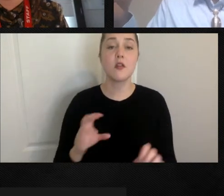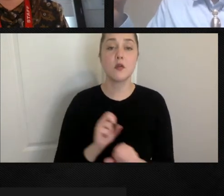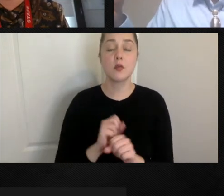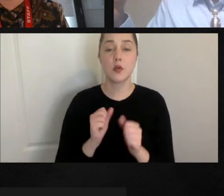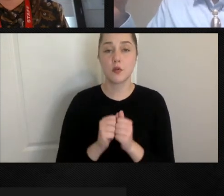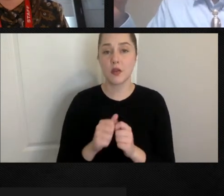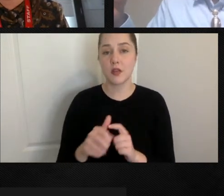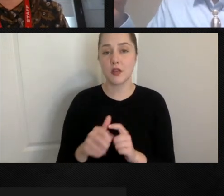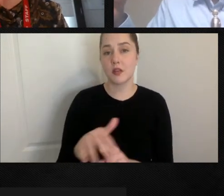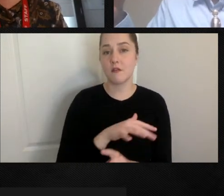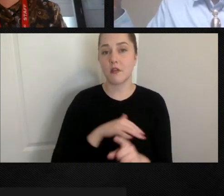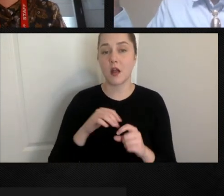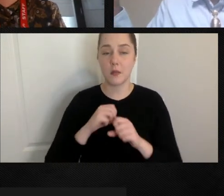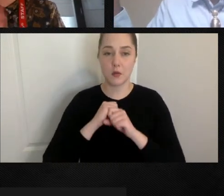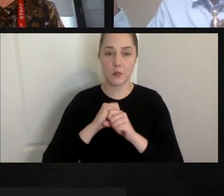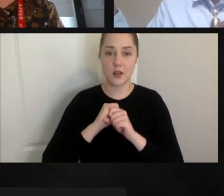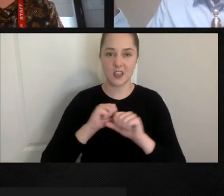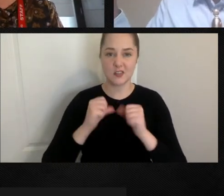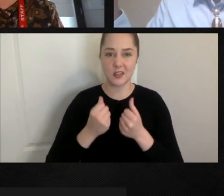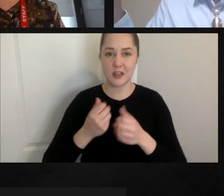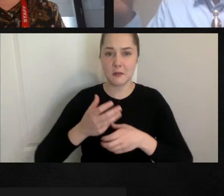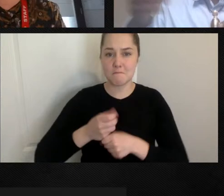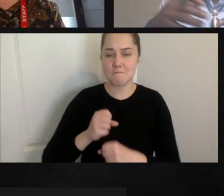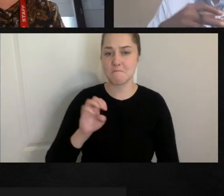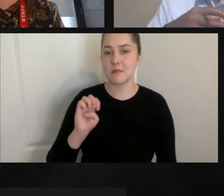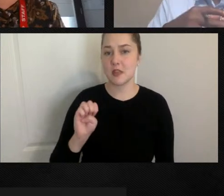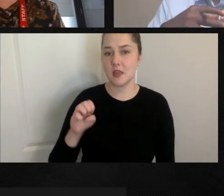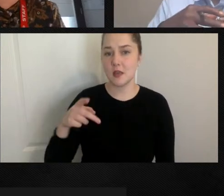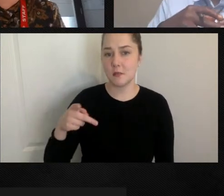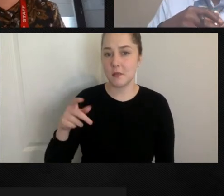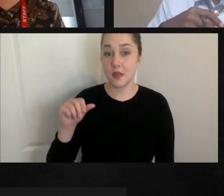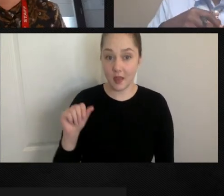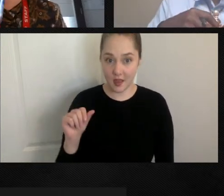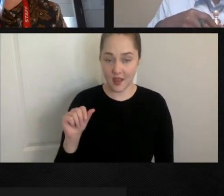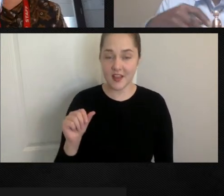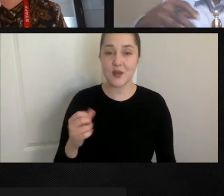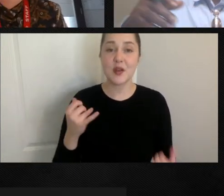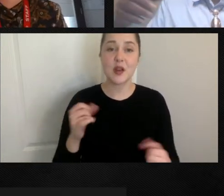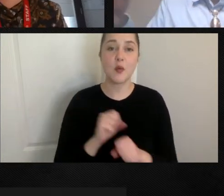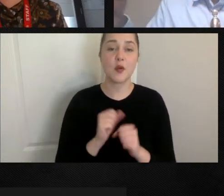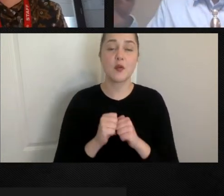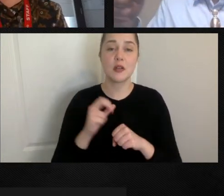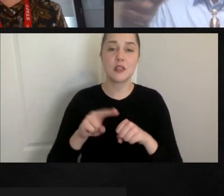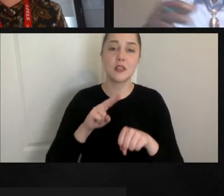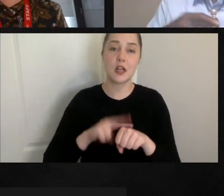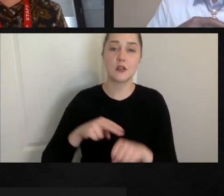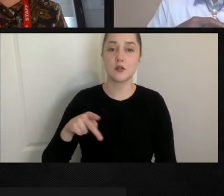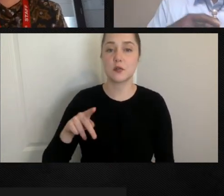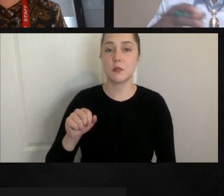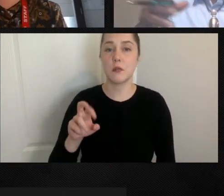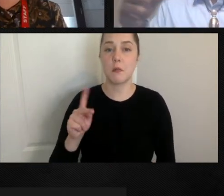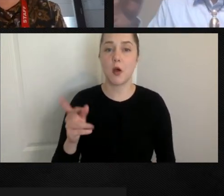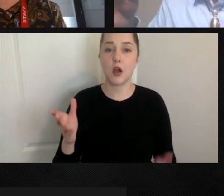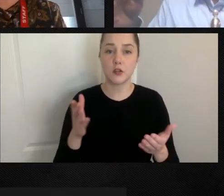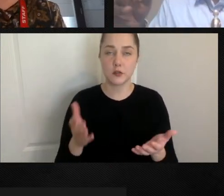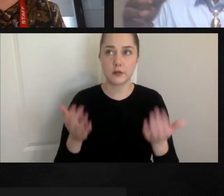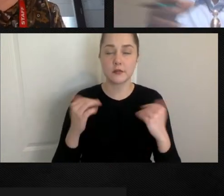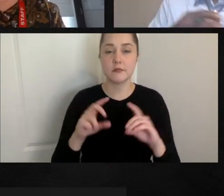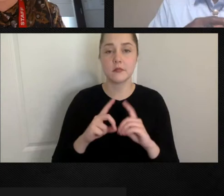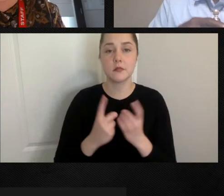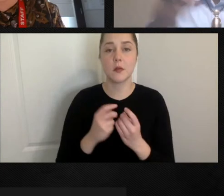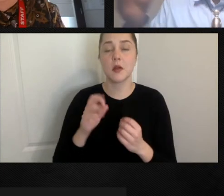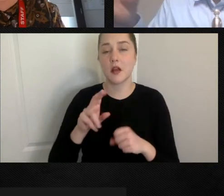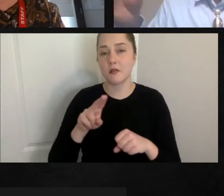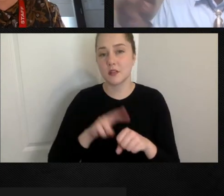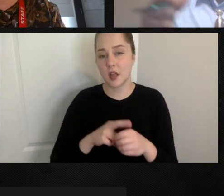Protection Agency, EPA. We're currently doing work with the National Park Service, Department of Natural Resource Environment,